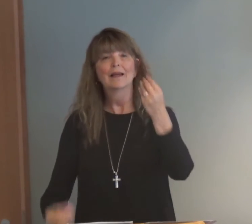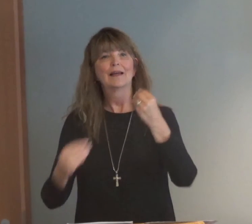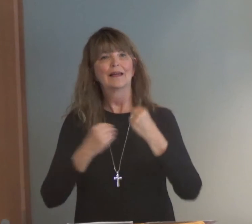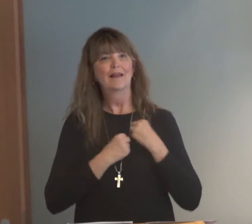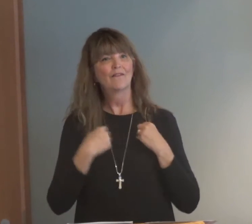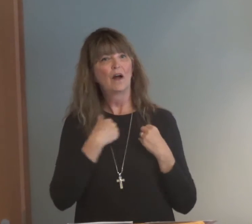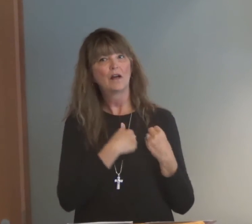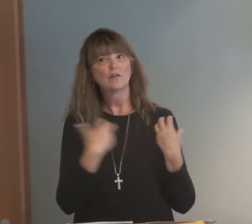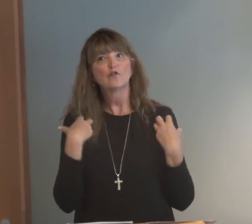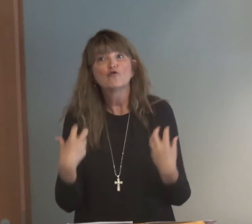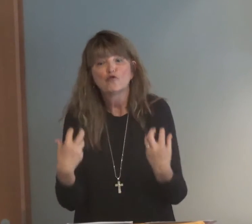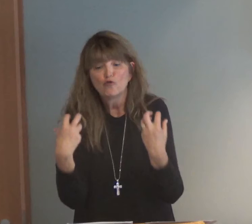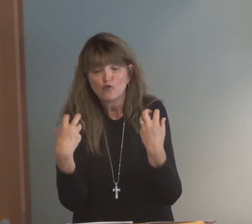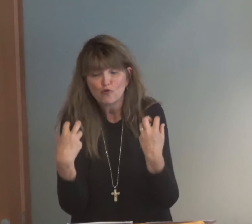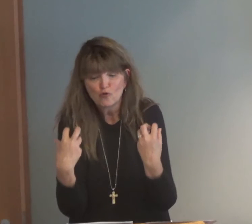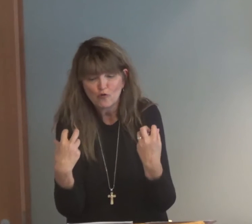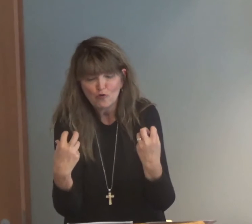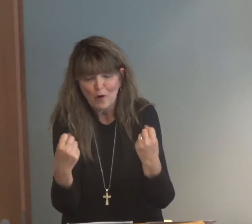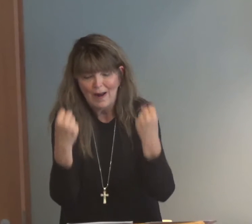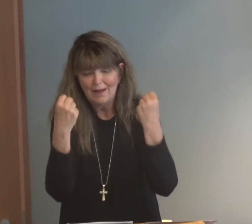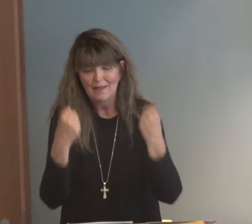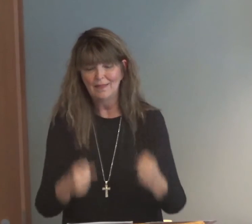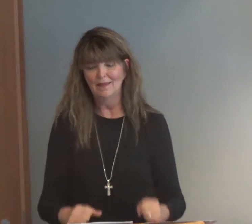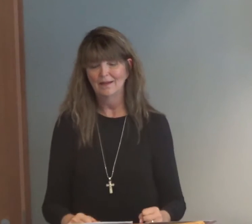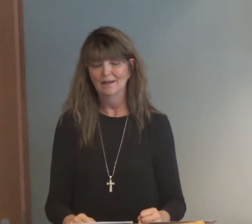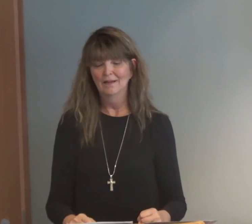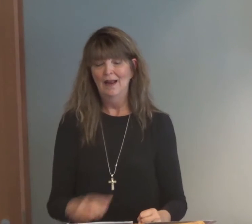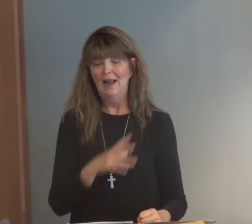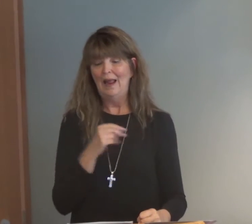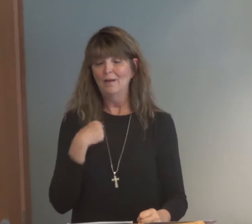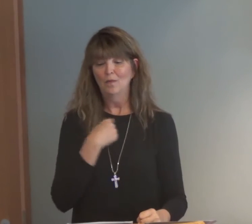our goals through Christ, who gives us strength.